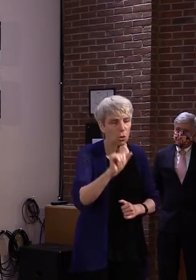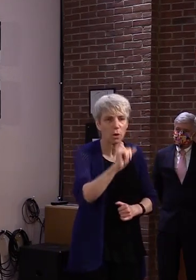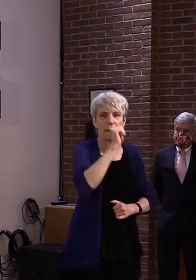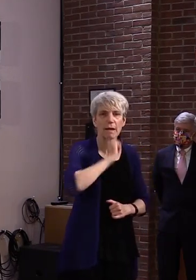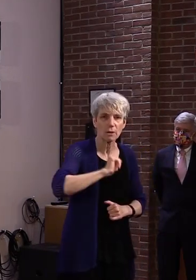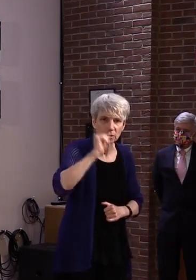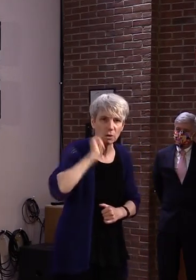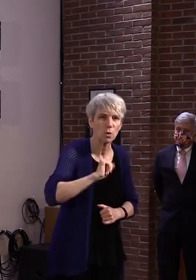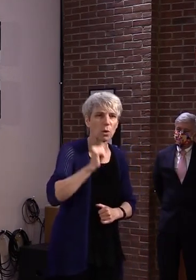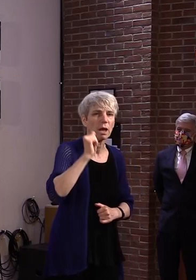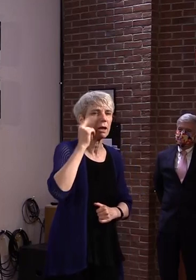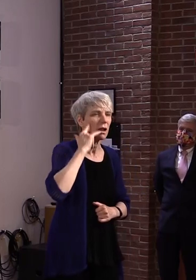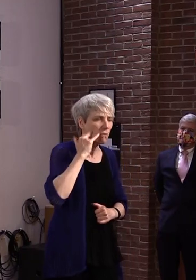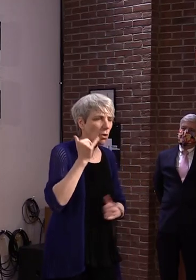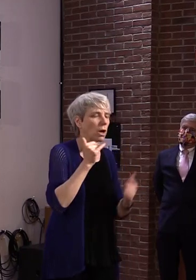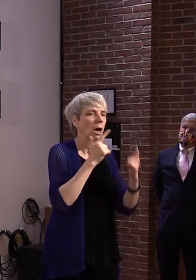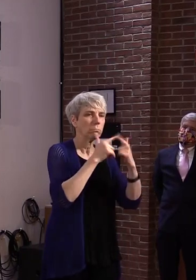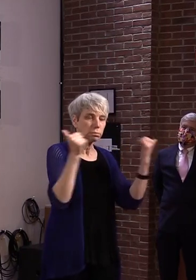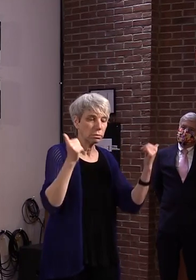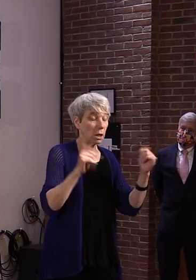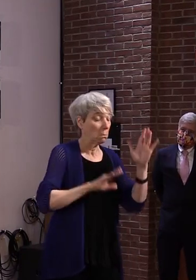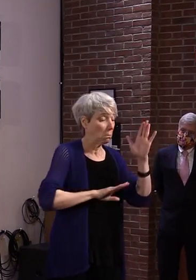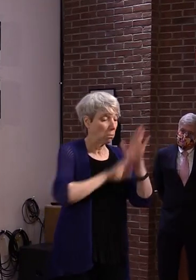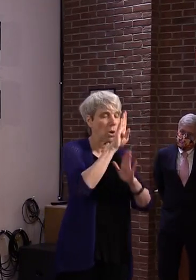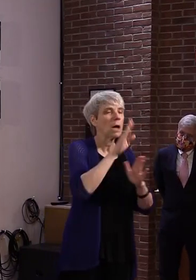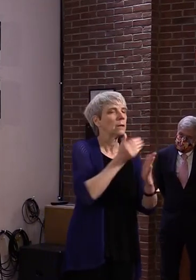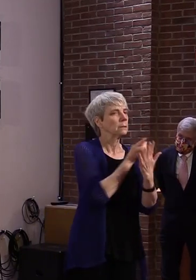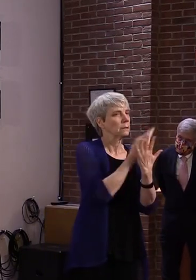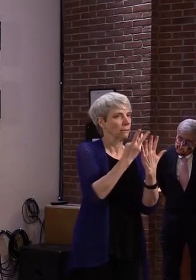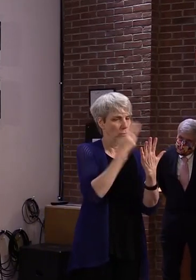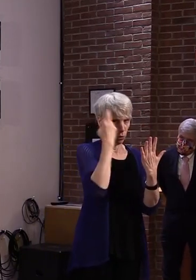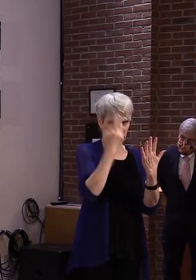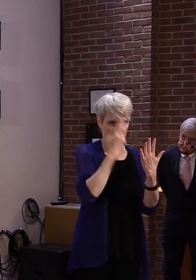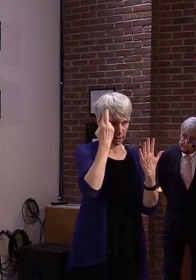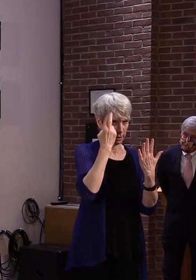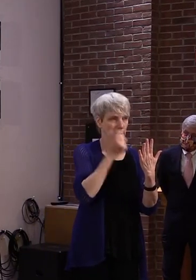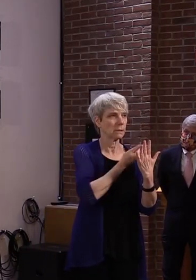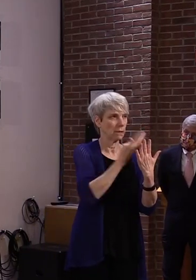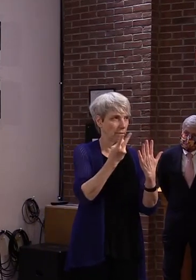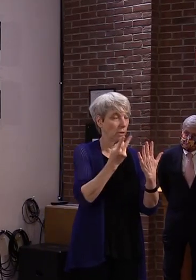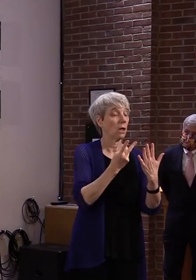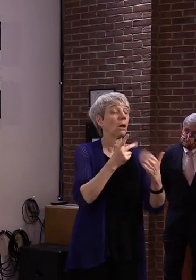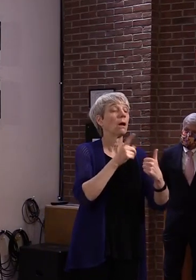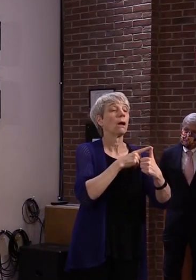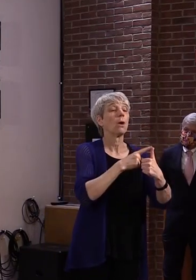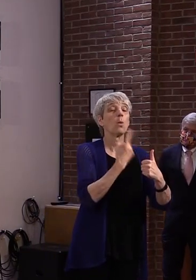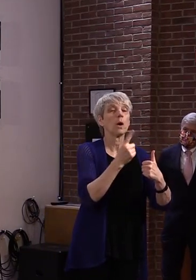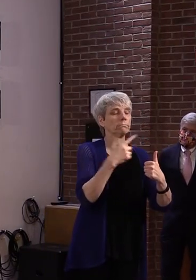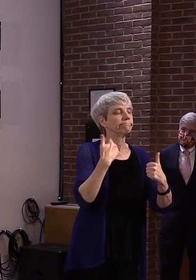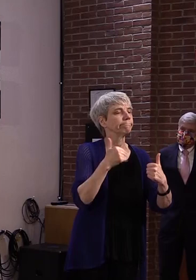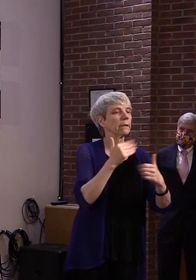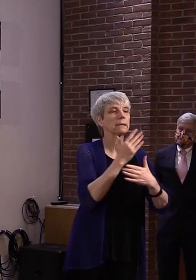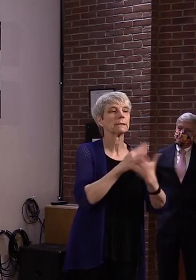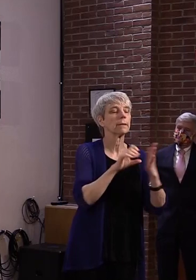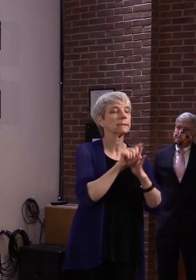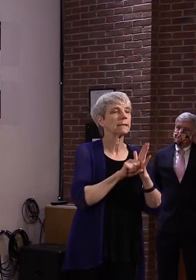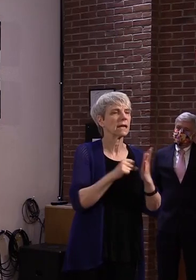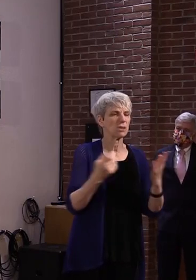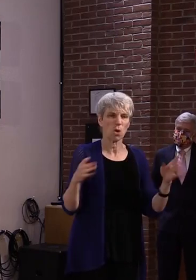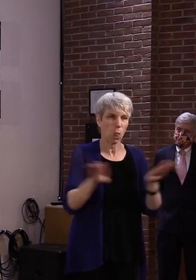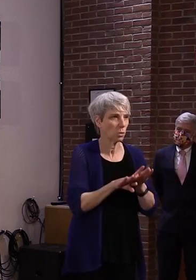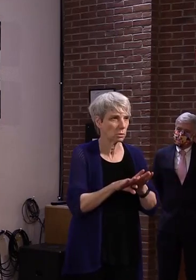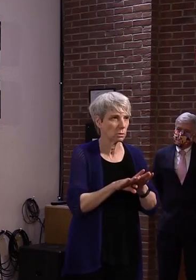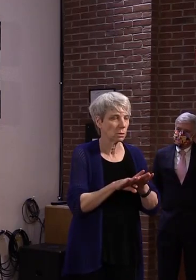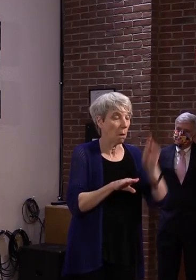but things that are included are the fact that some of those states reopened pretty much all of a sudden and all at